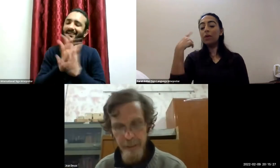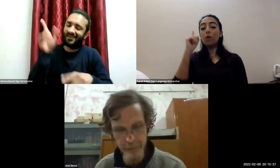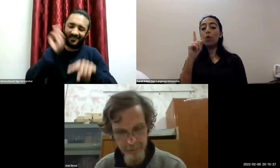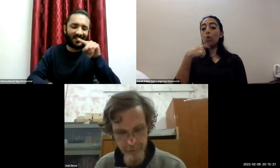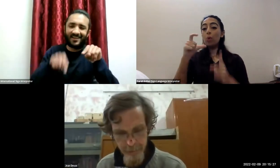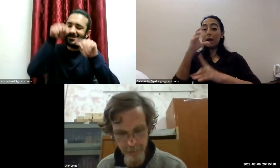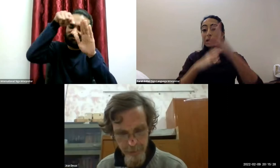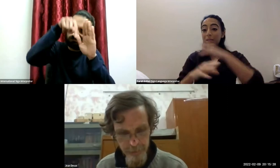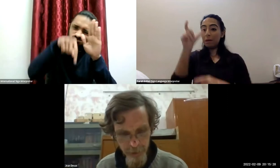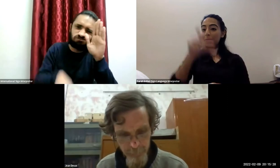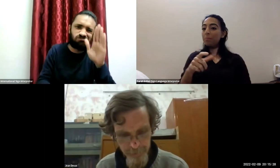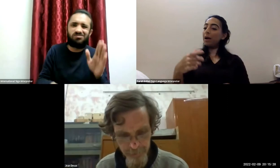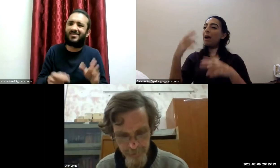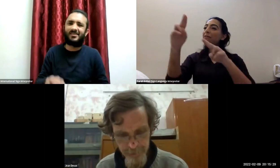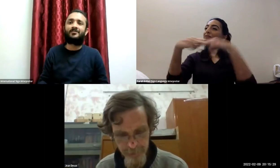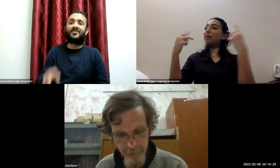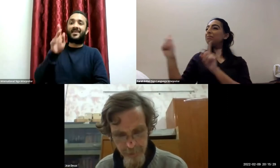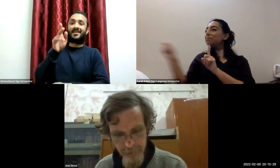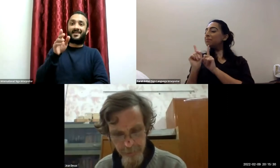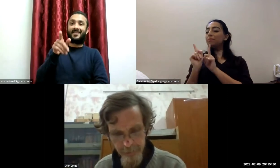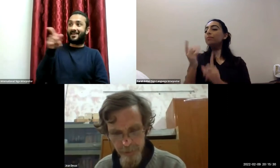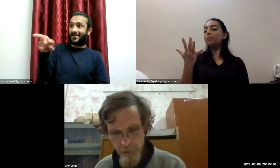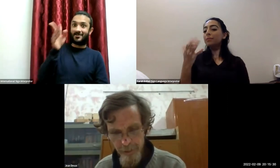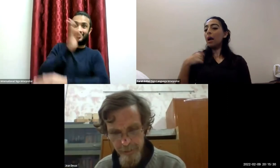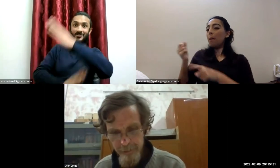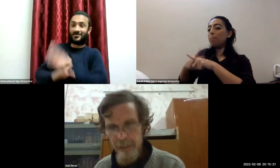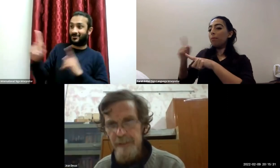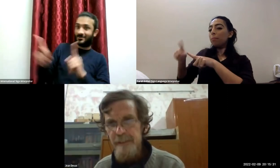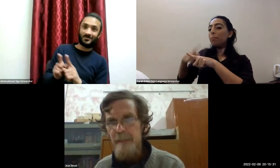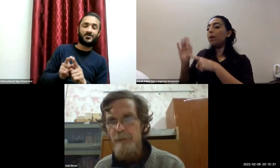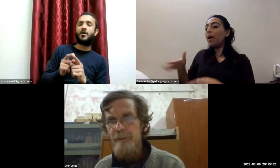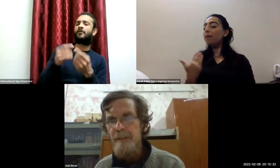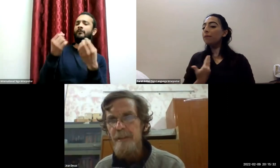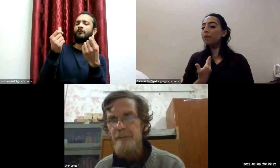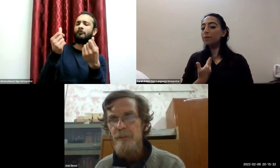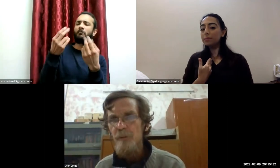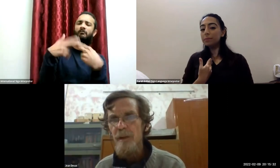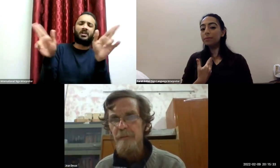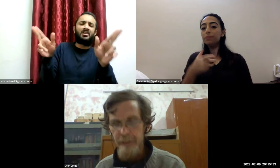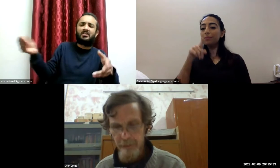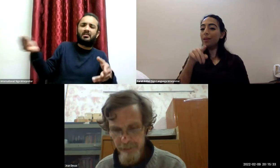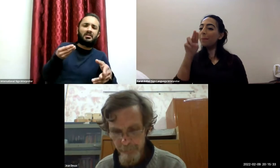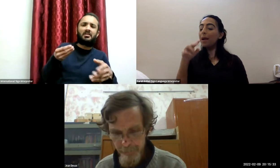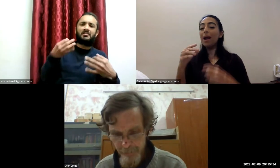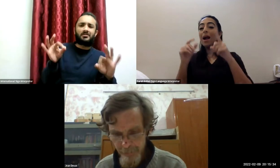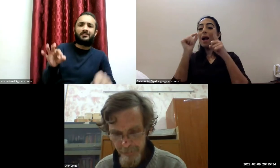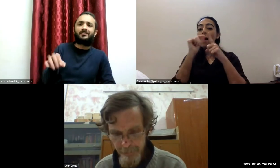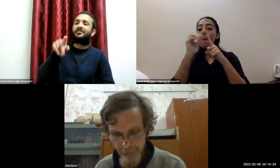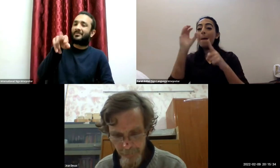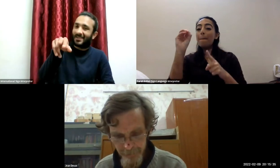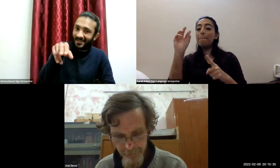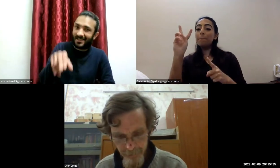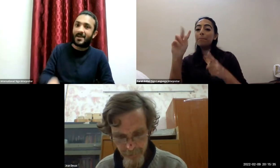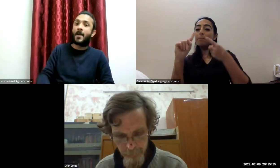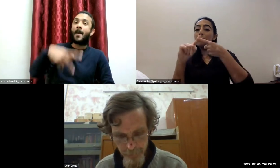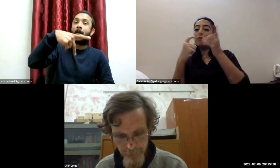different needs and circumstances and that is why i say that poverty is not a well-defined concept in